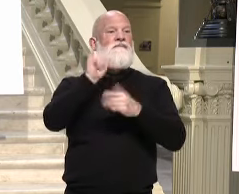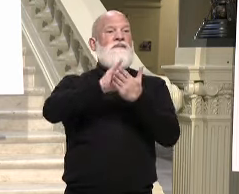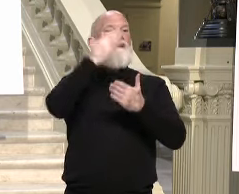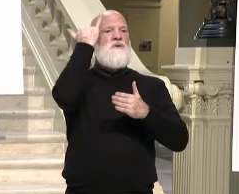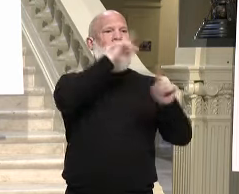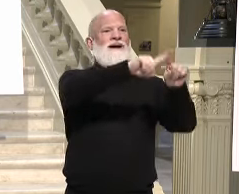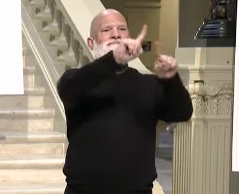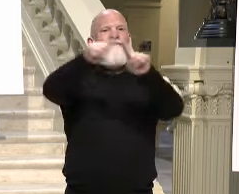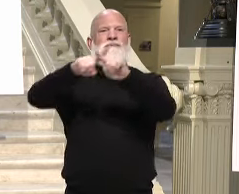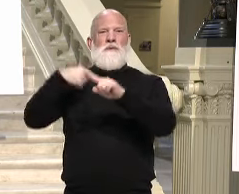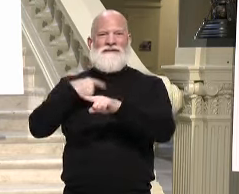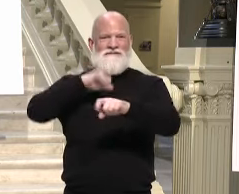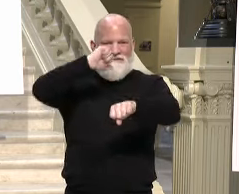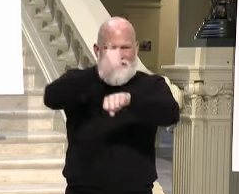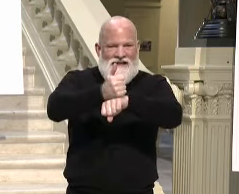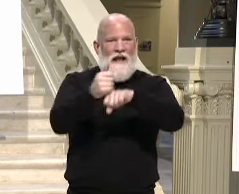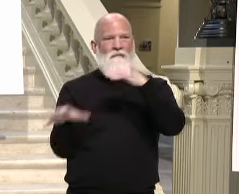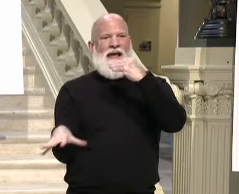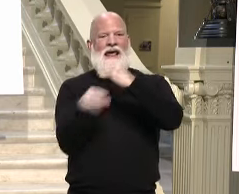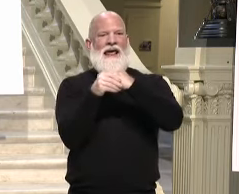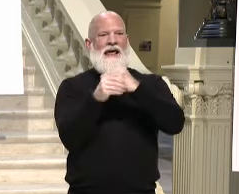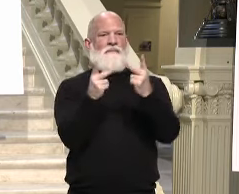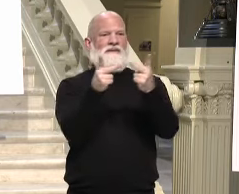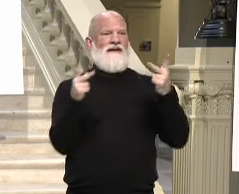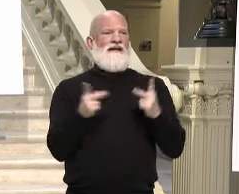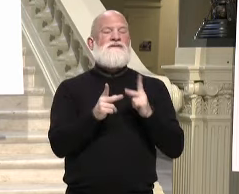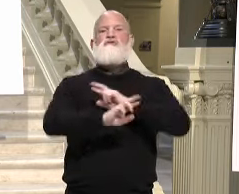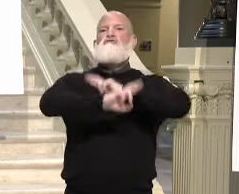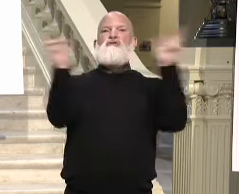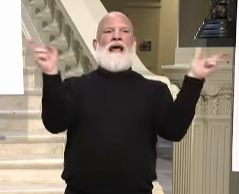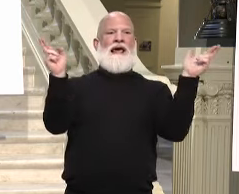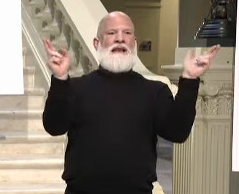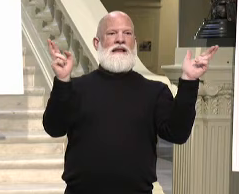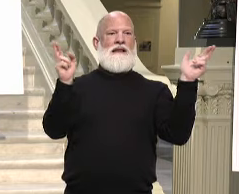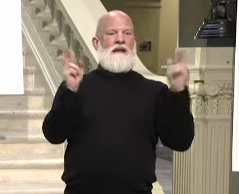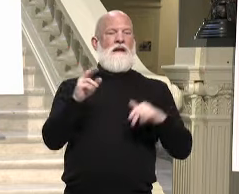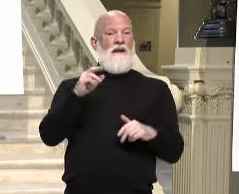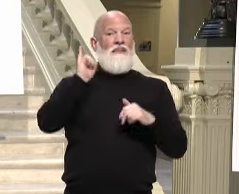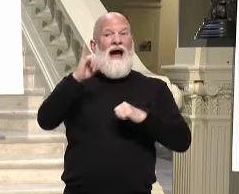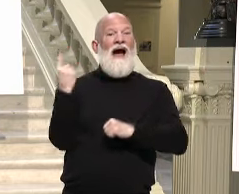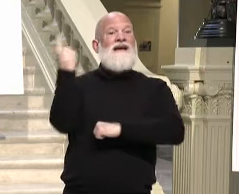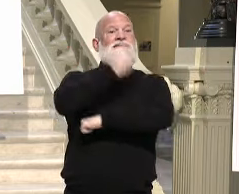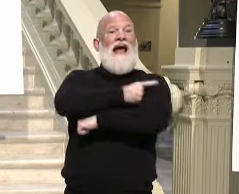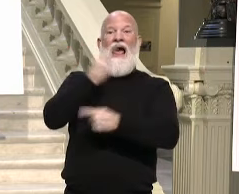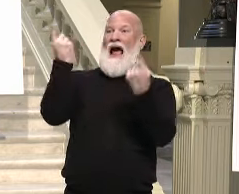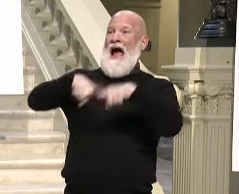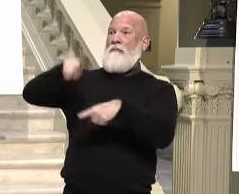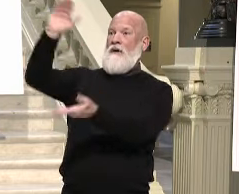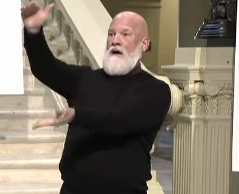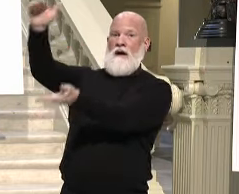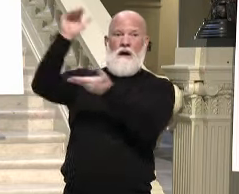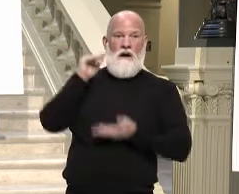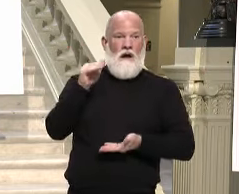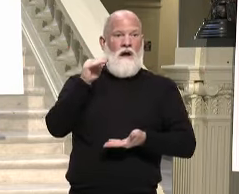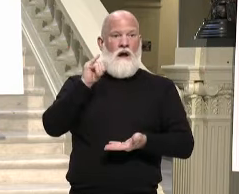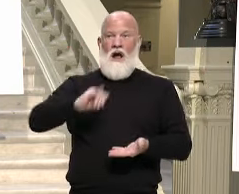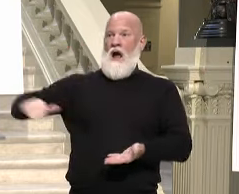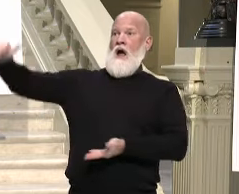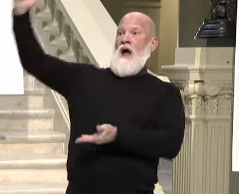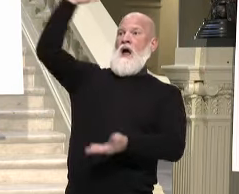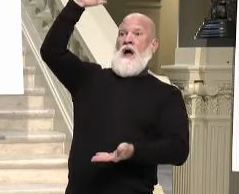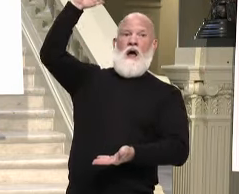set up additional sites so that we are ready. The day one kinks are worked out before we get the large expansion,